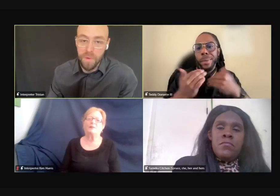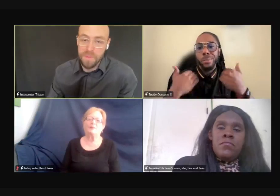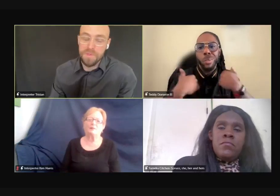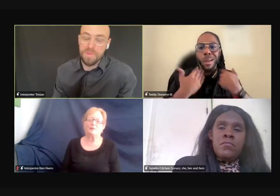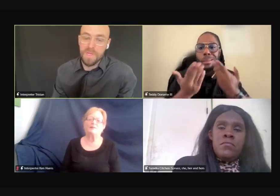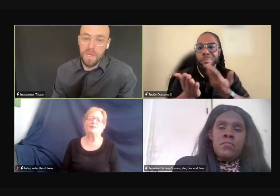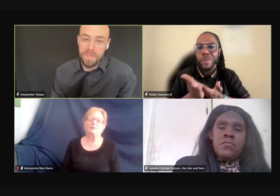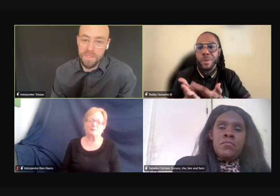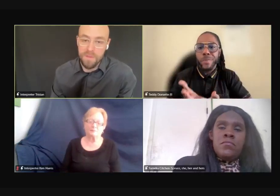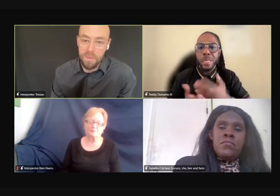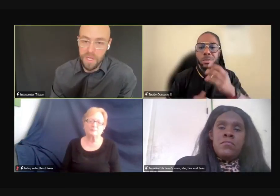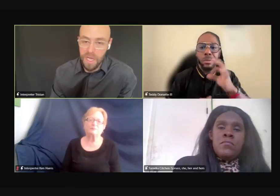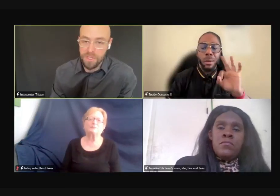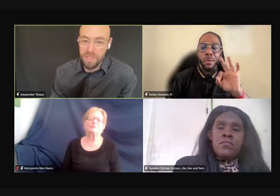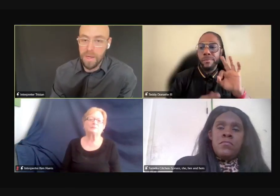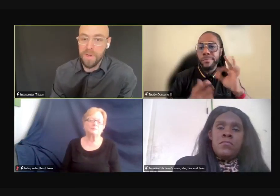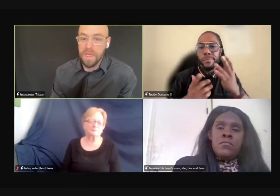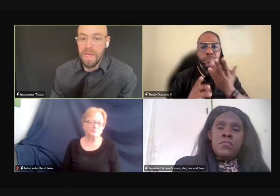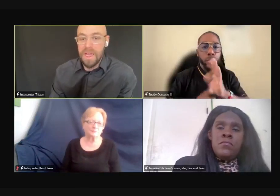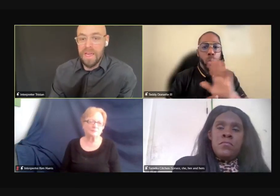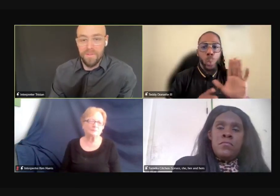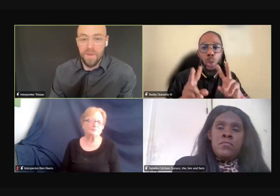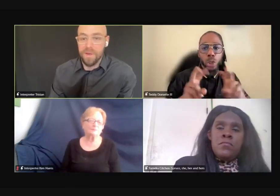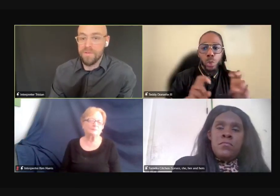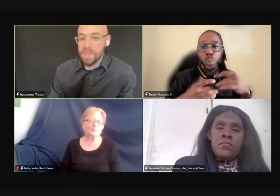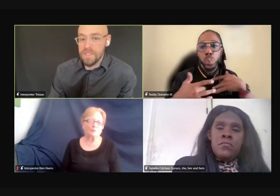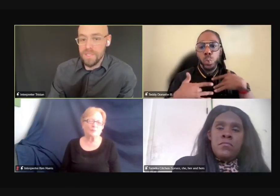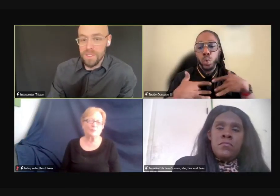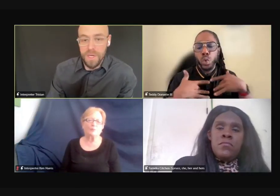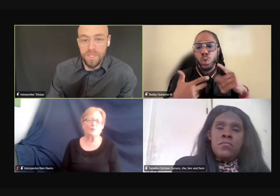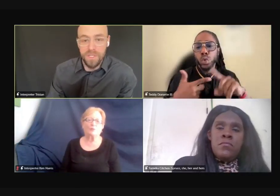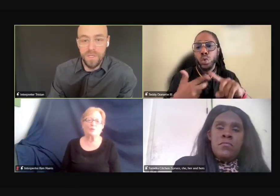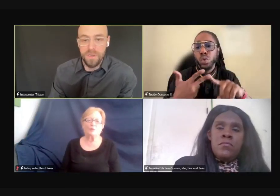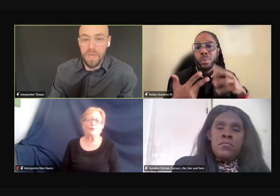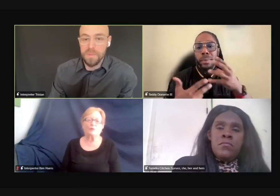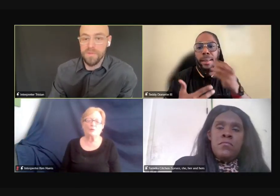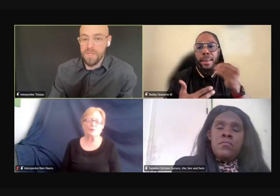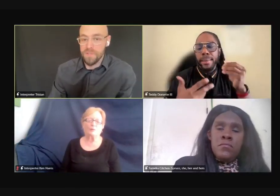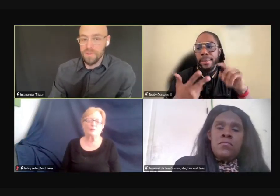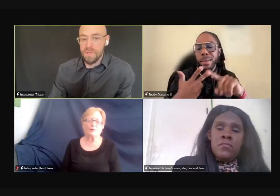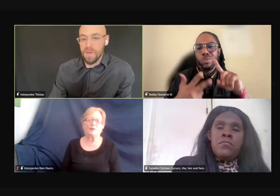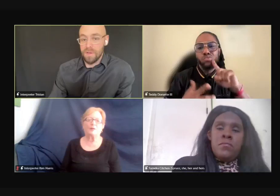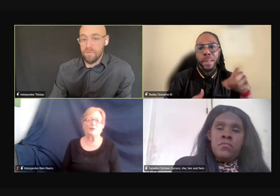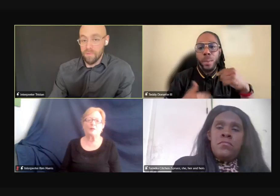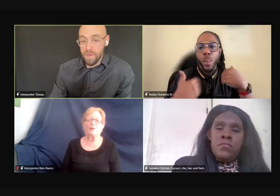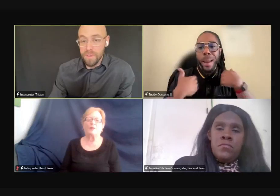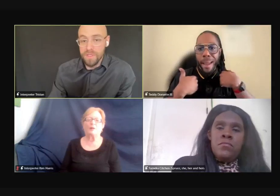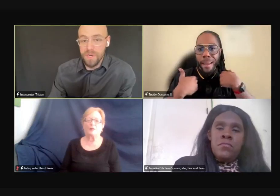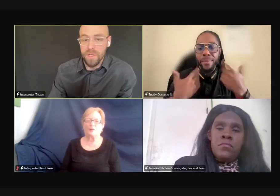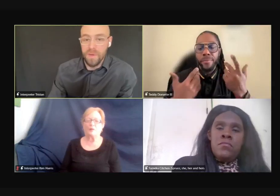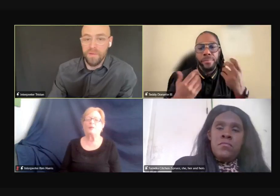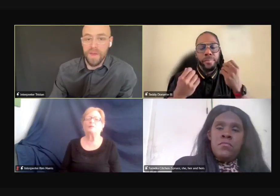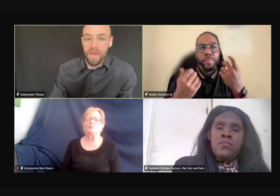keep those documents of communication. That way, if there ever is a situation, or types of issues of real concern, you have that